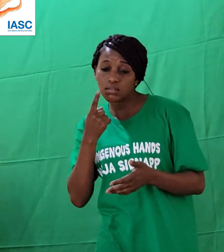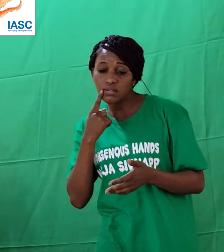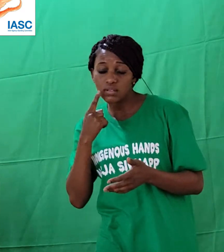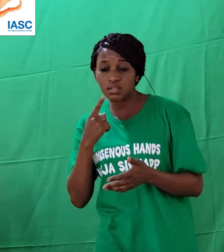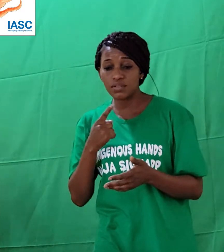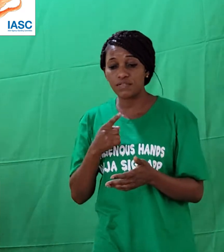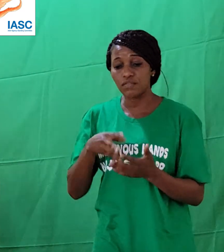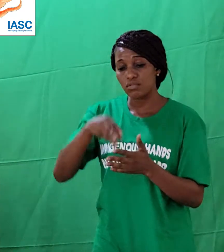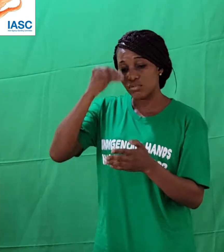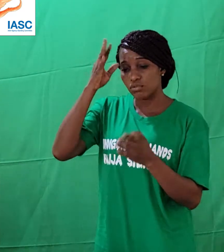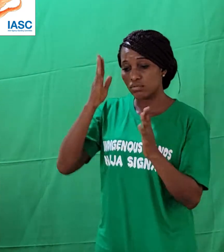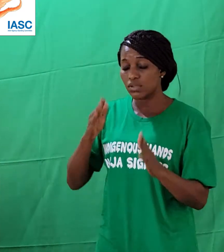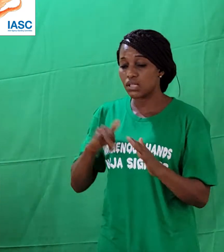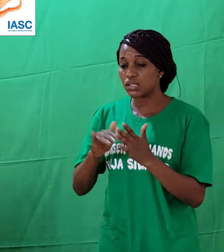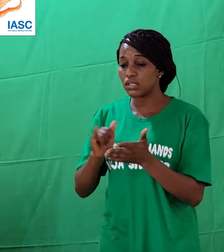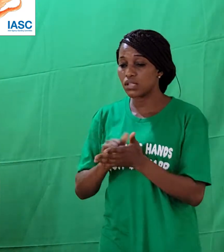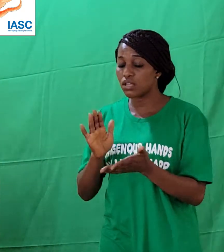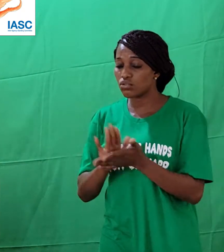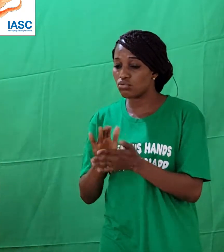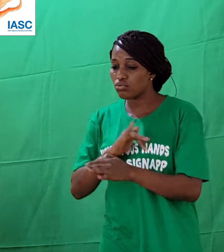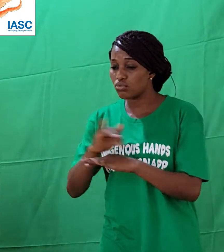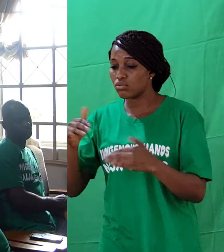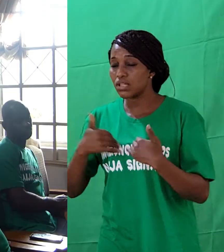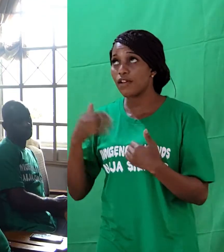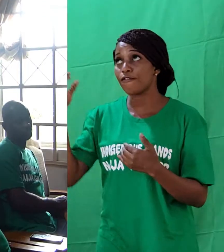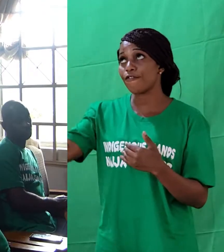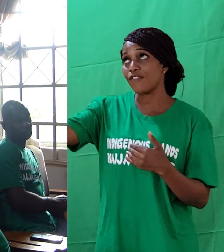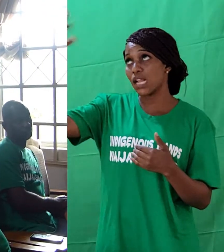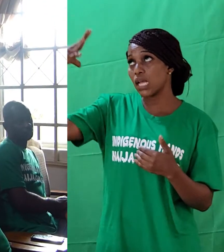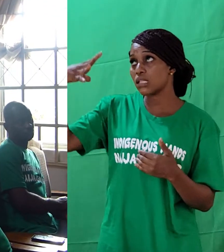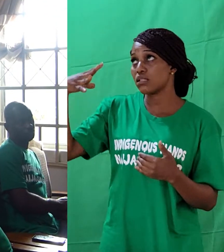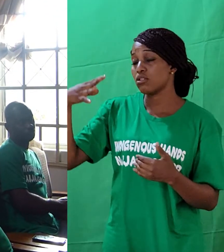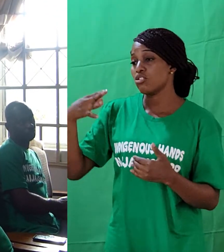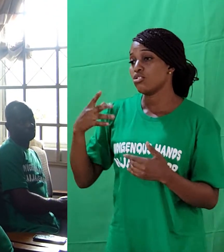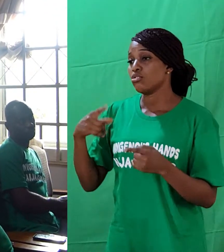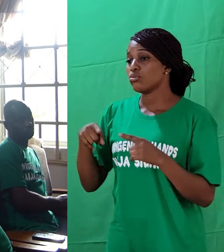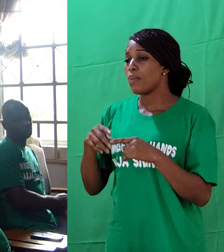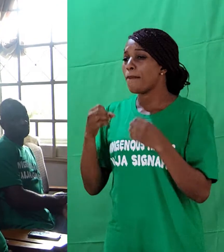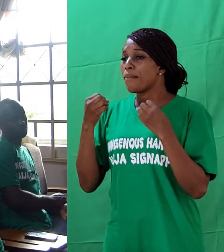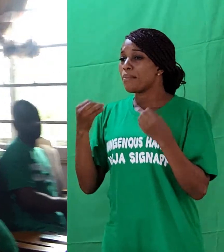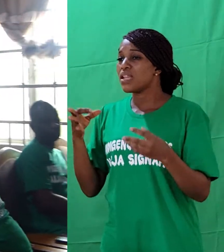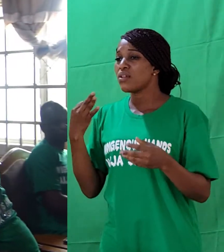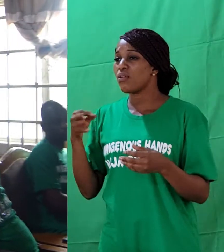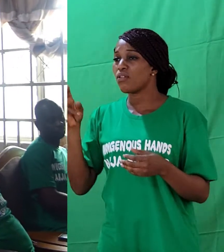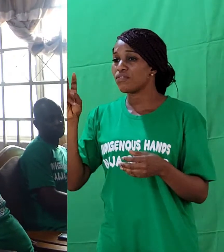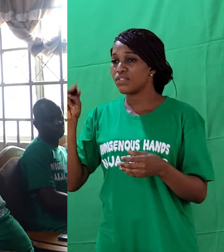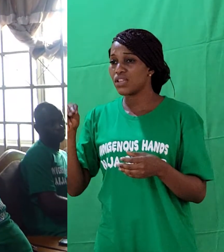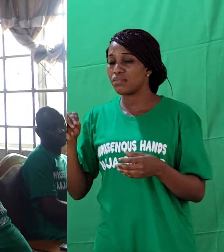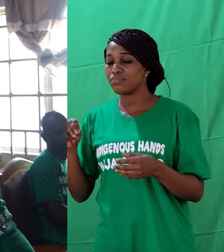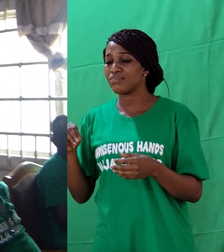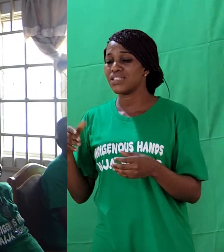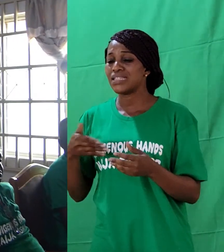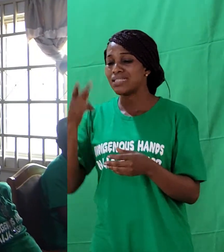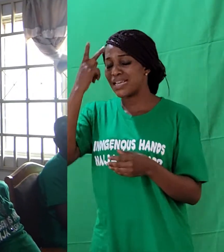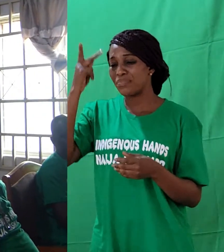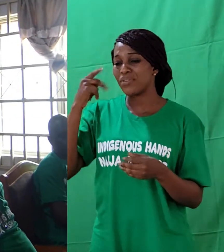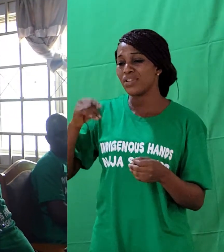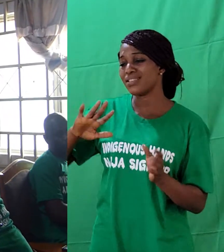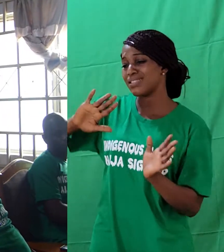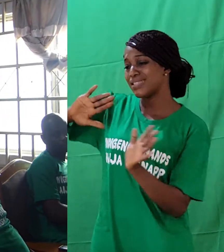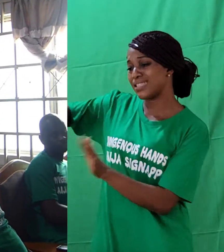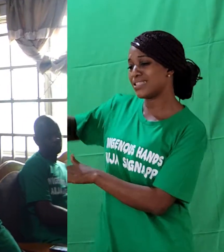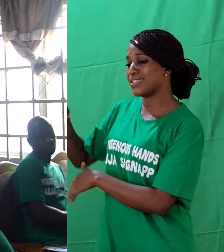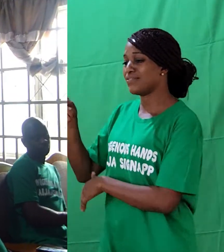not have electricity, we saw that, and we heard that many of the times, and many of them, their parents abandoned them in that school.